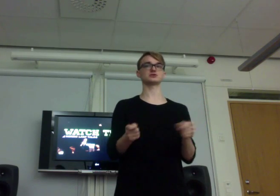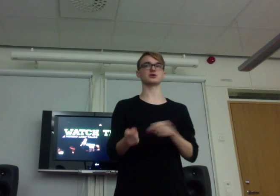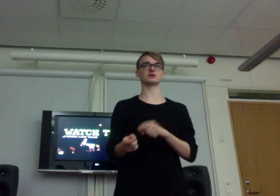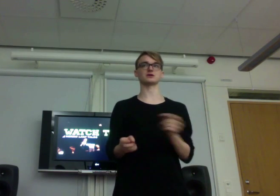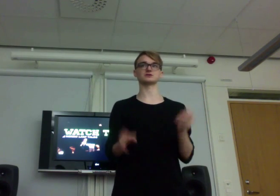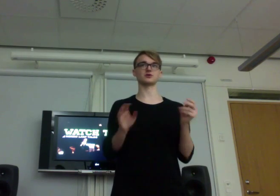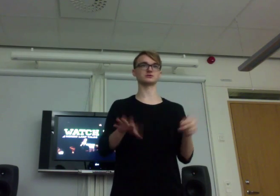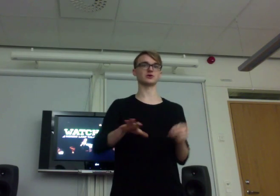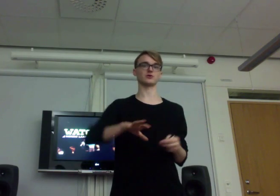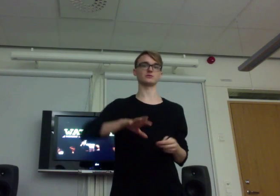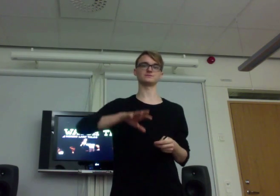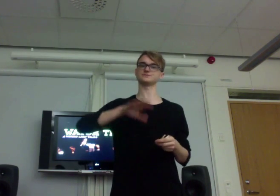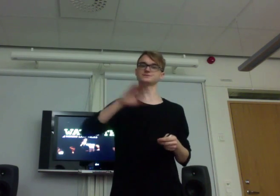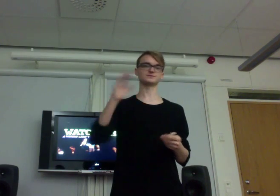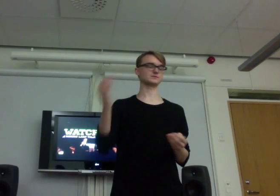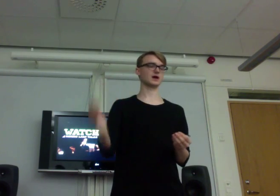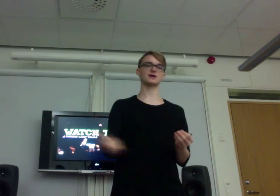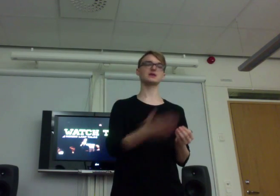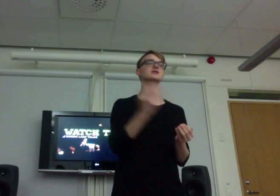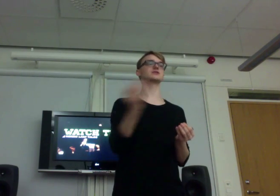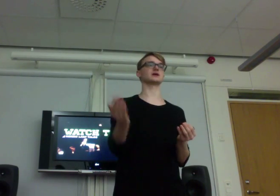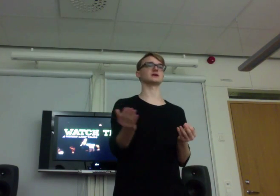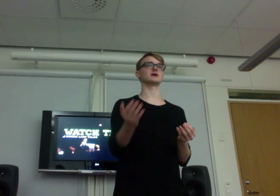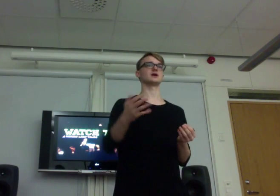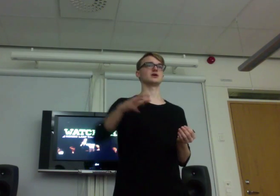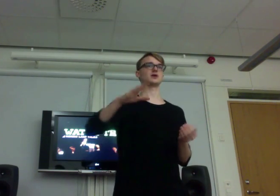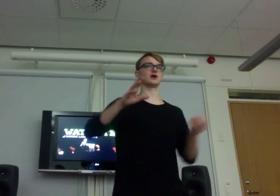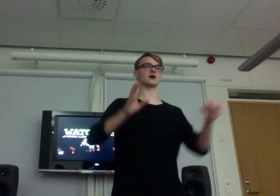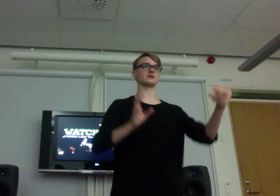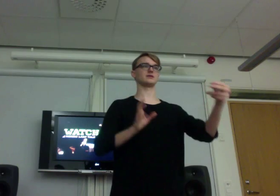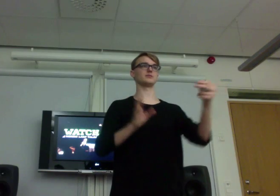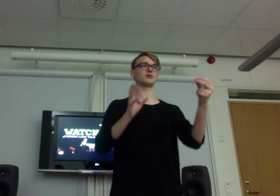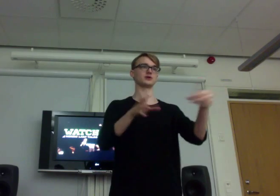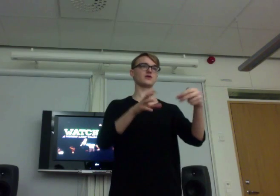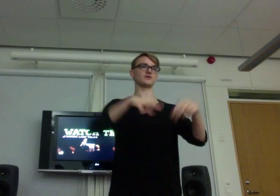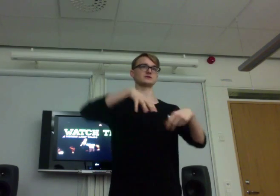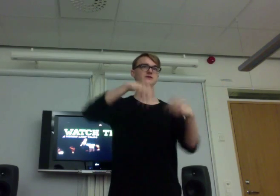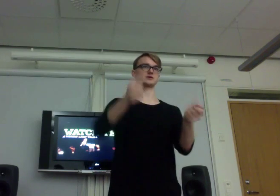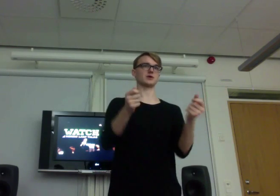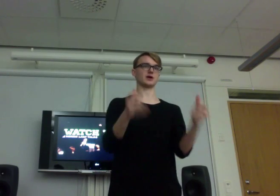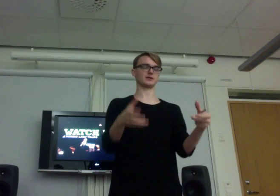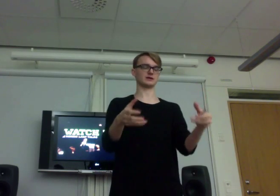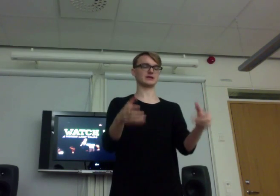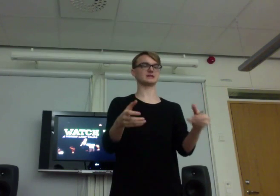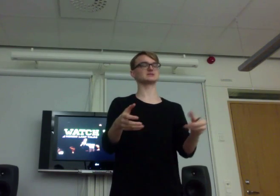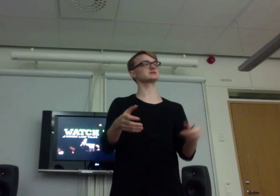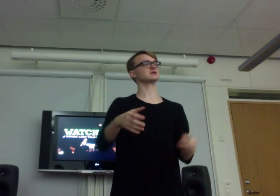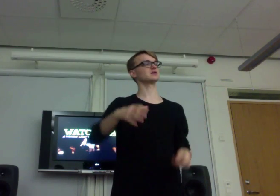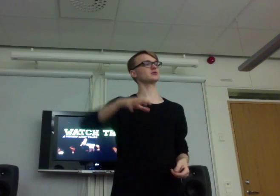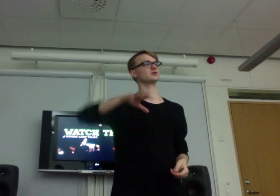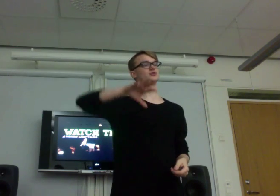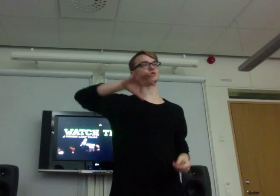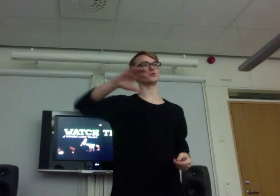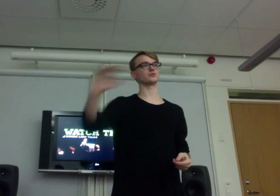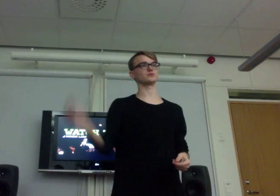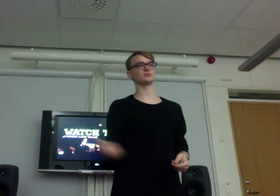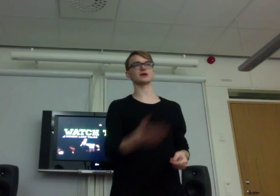articles are also a key thing. Both the conference and the texts to have